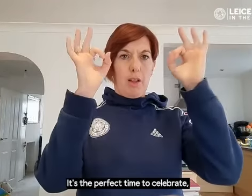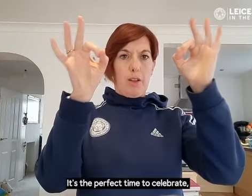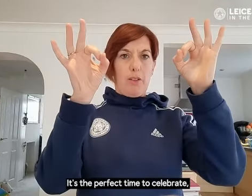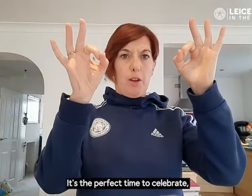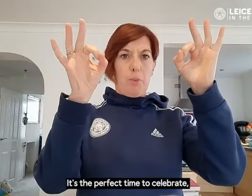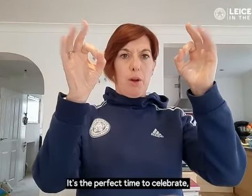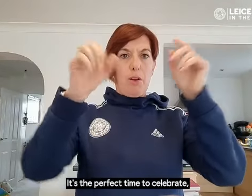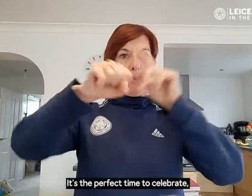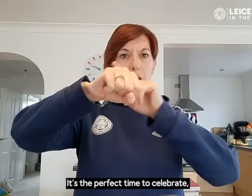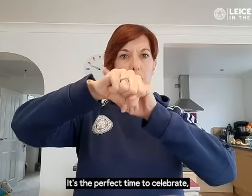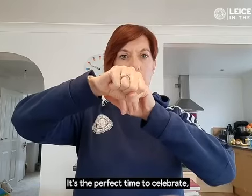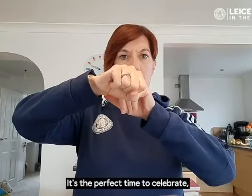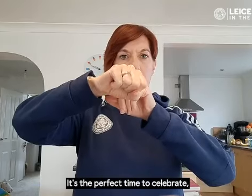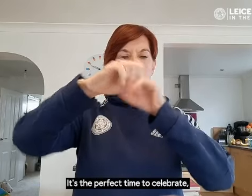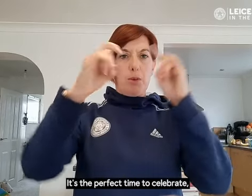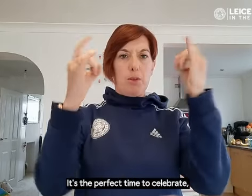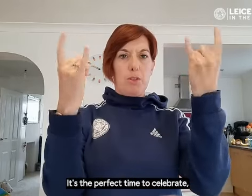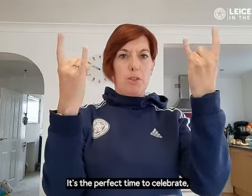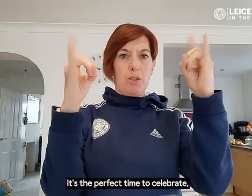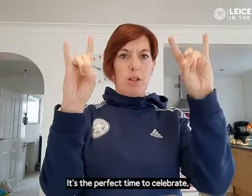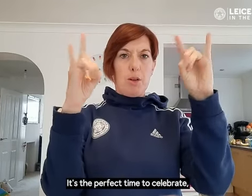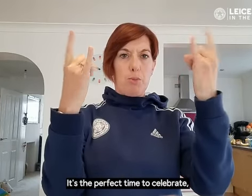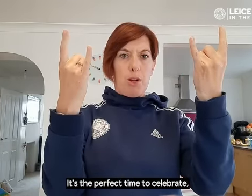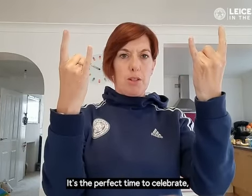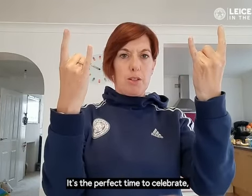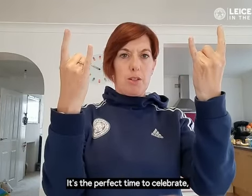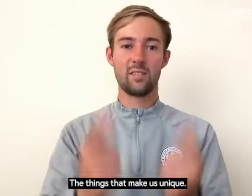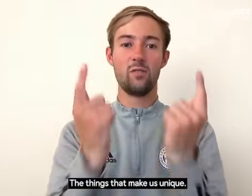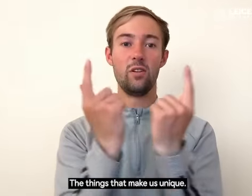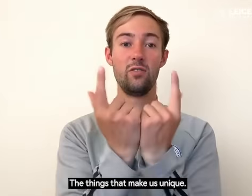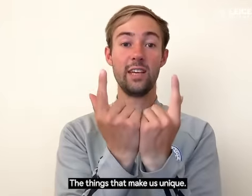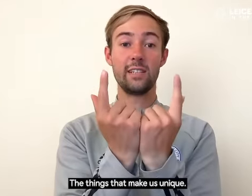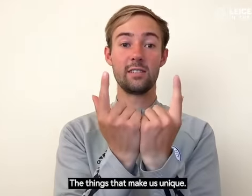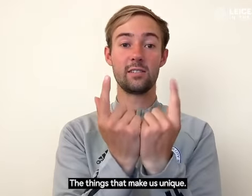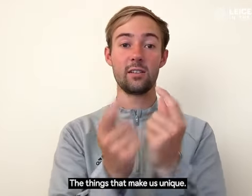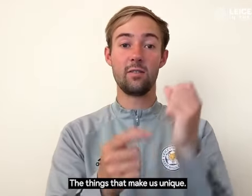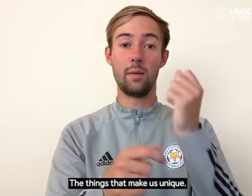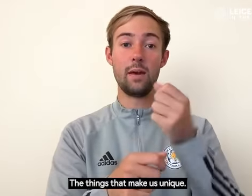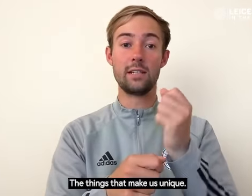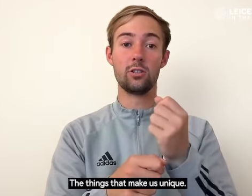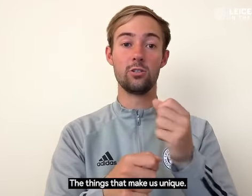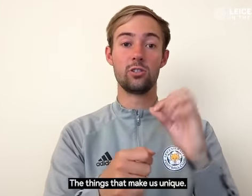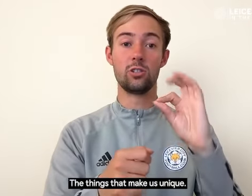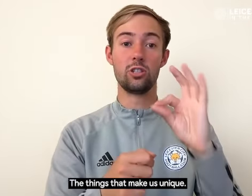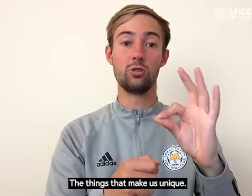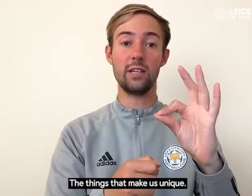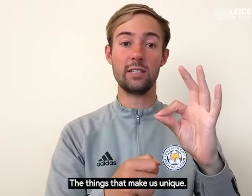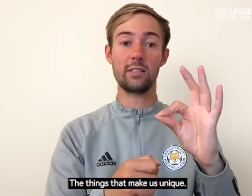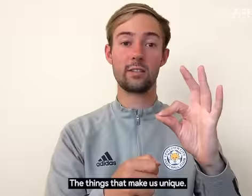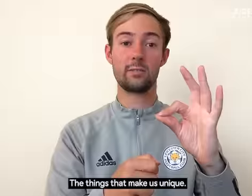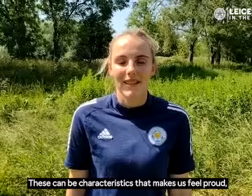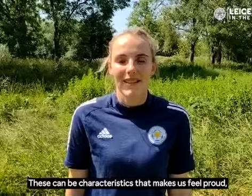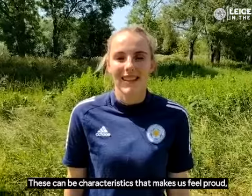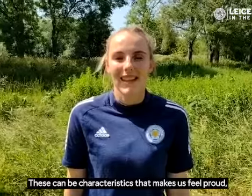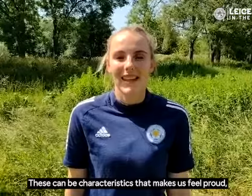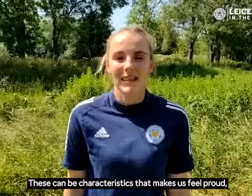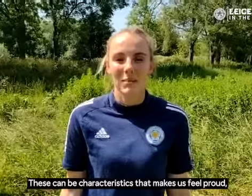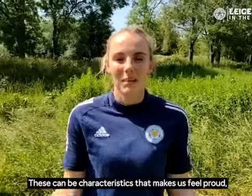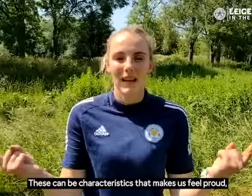It's the perfect time to celebrate the things that make us unique. These can be